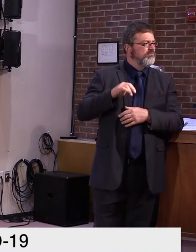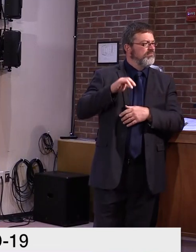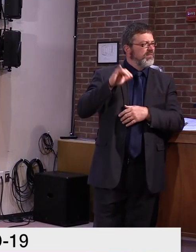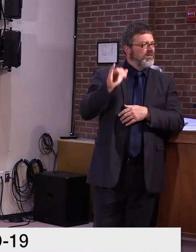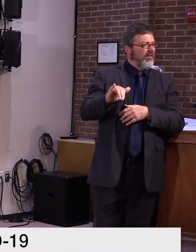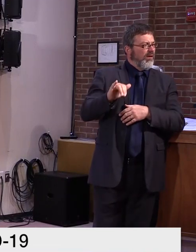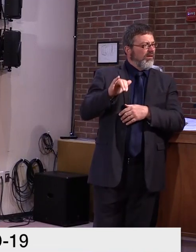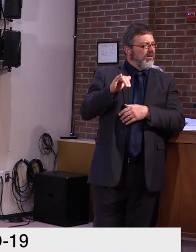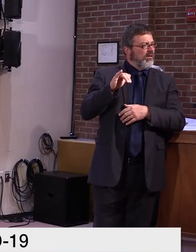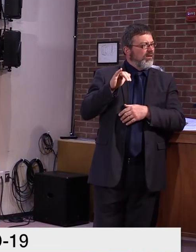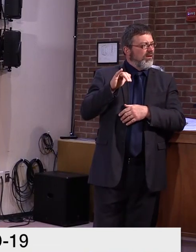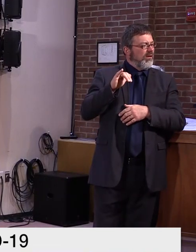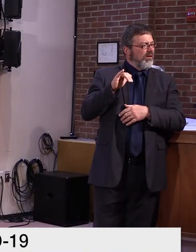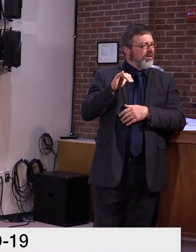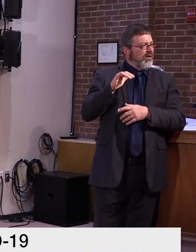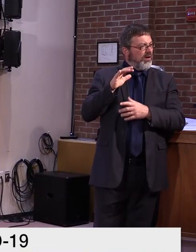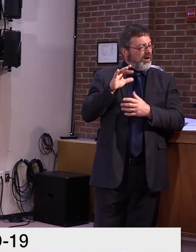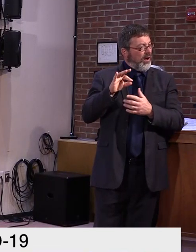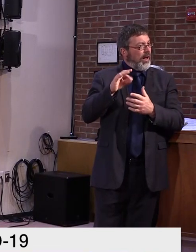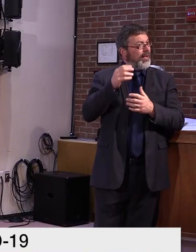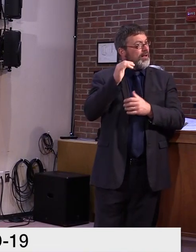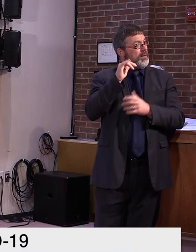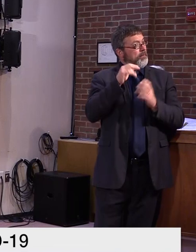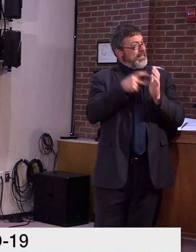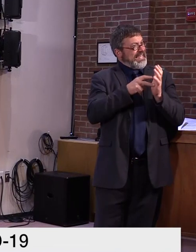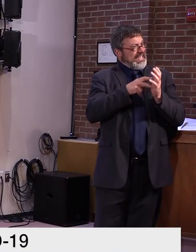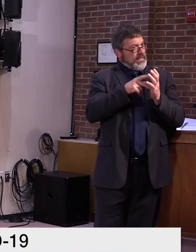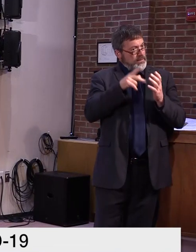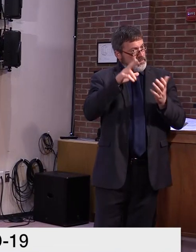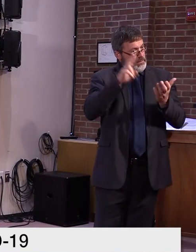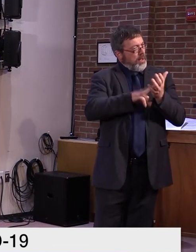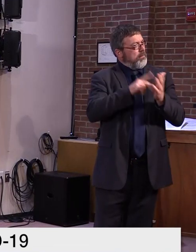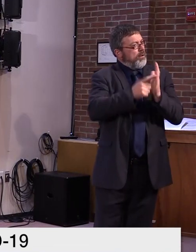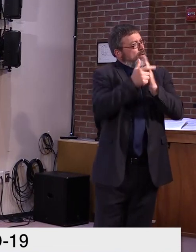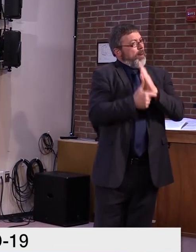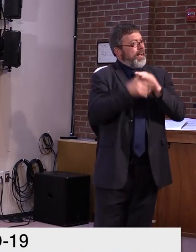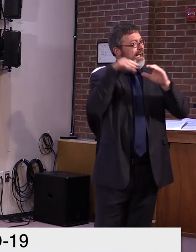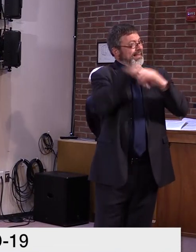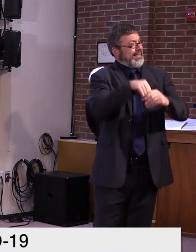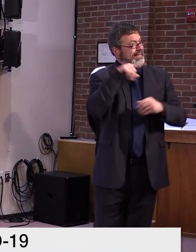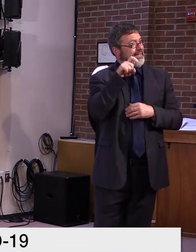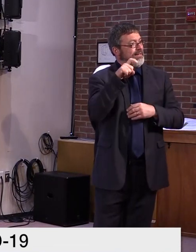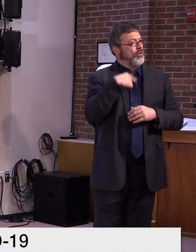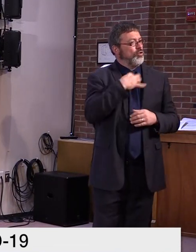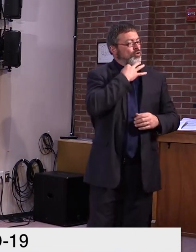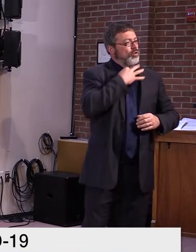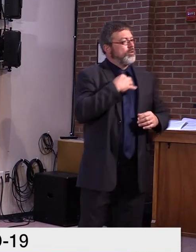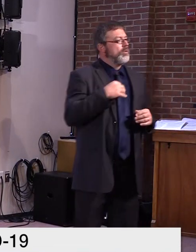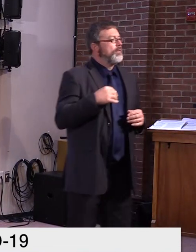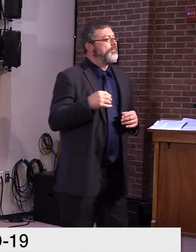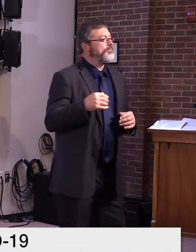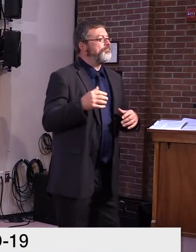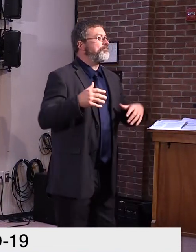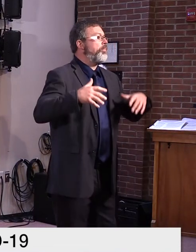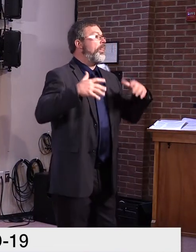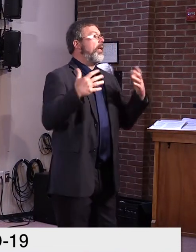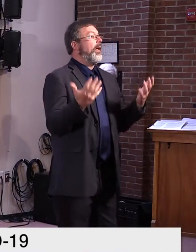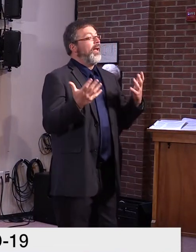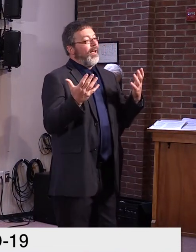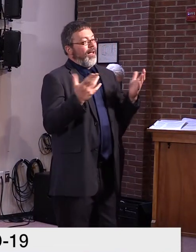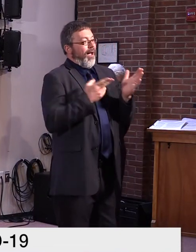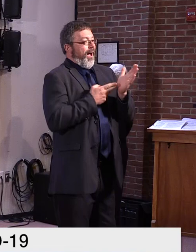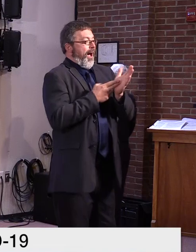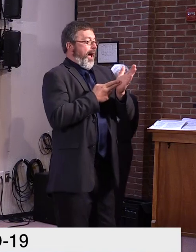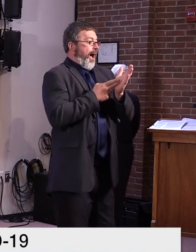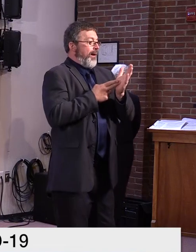Yeah, we also have to provision, uh, staff and so forth. Uh, you know, what happened is we had a large number of requests come in at the last minute. We also,